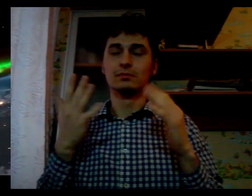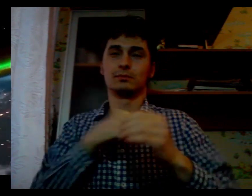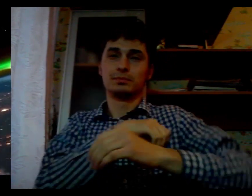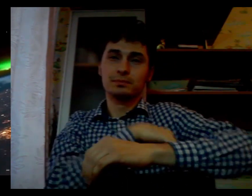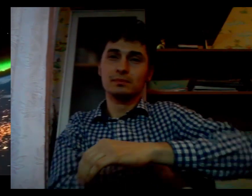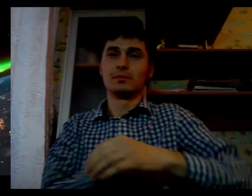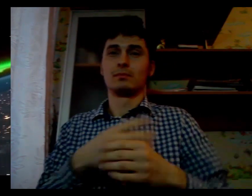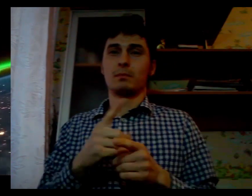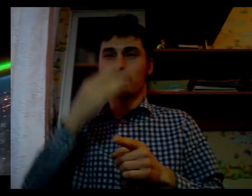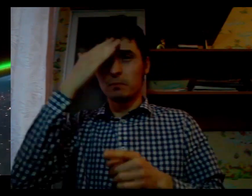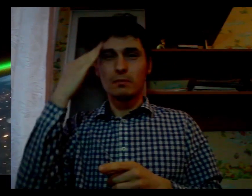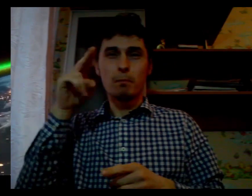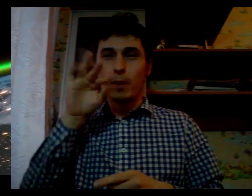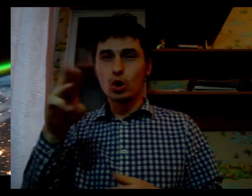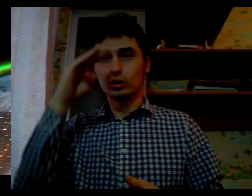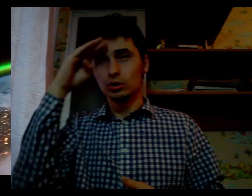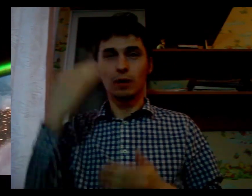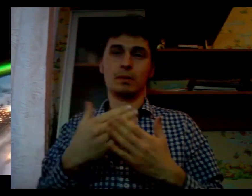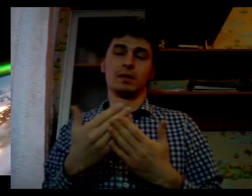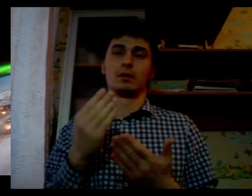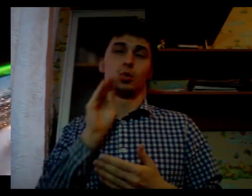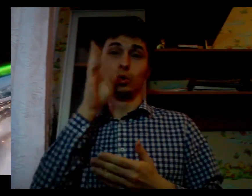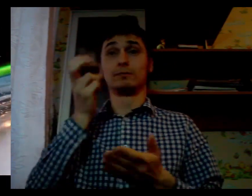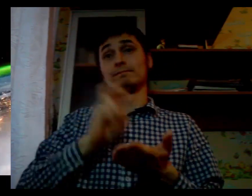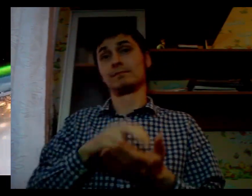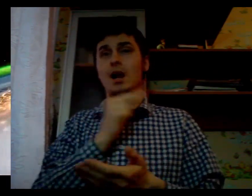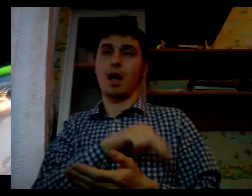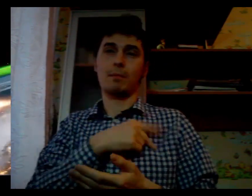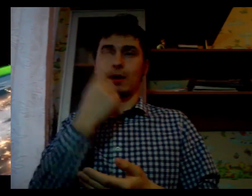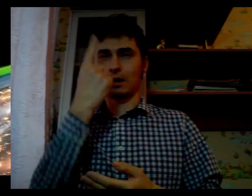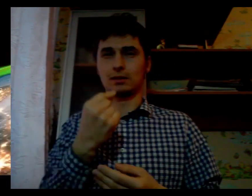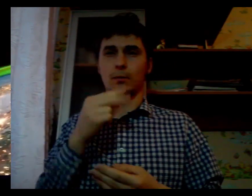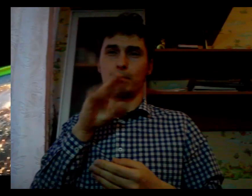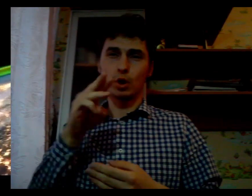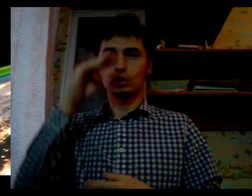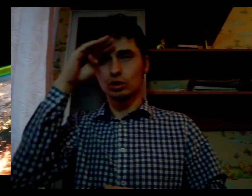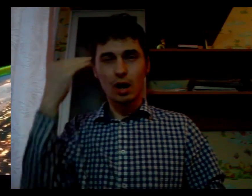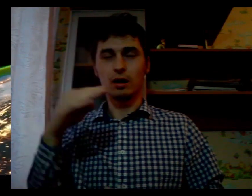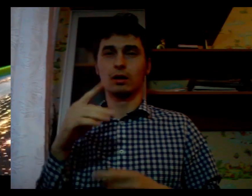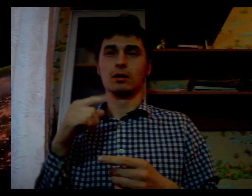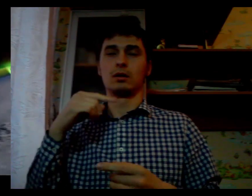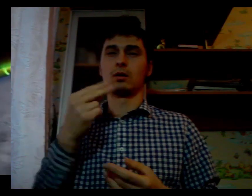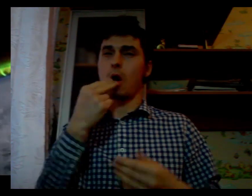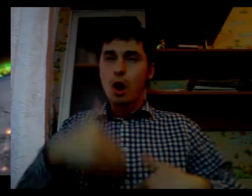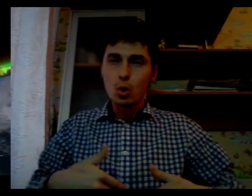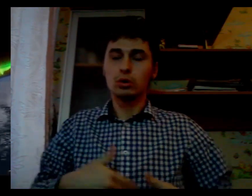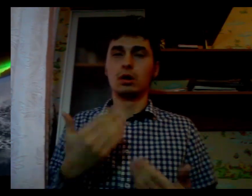Realizing this goal will require an intrepidorial spirit, an a new generation of scientists.